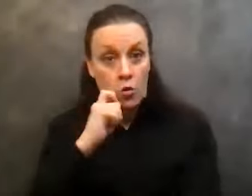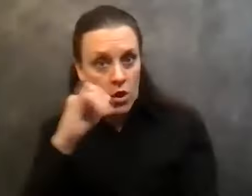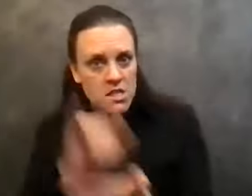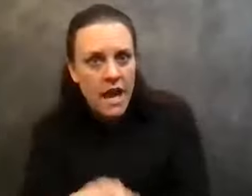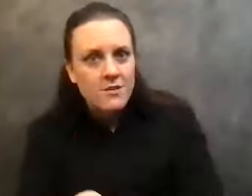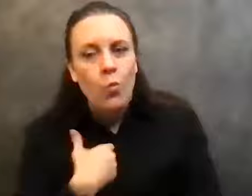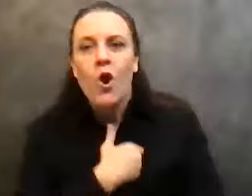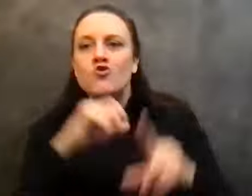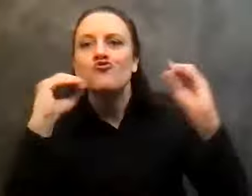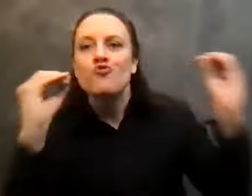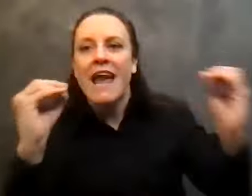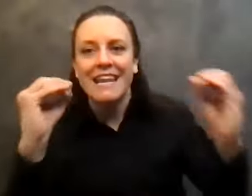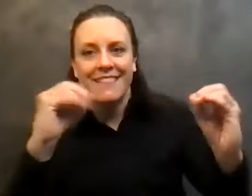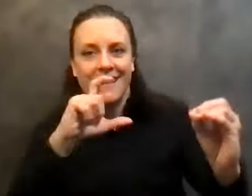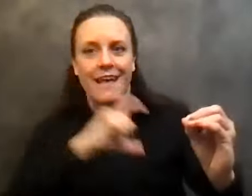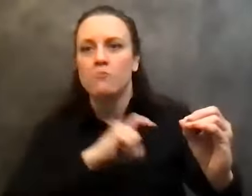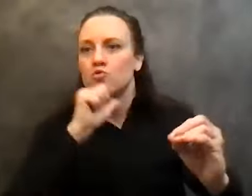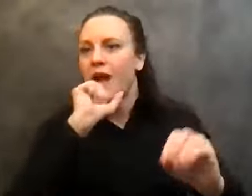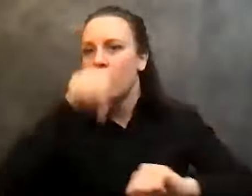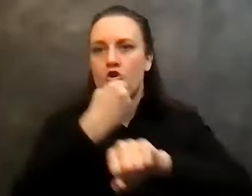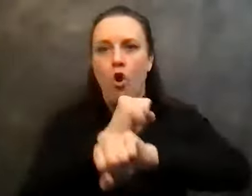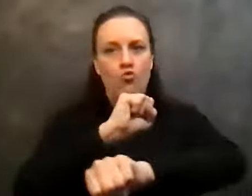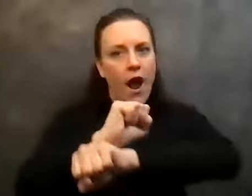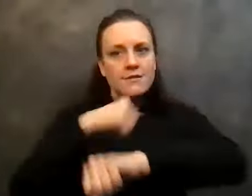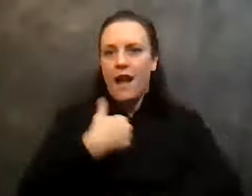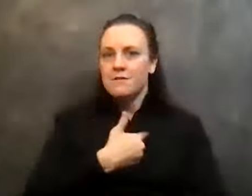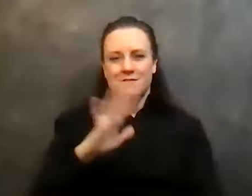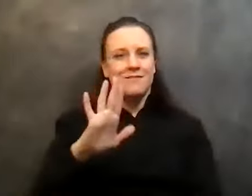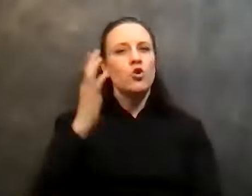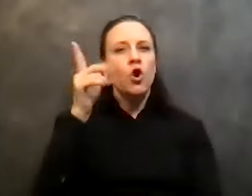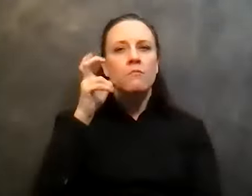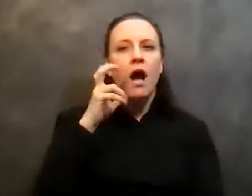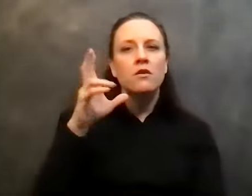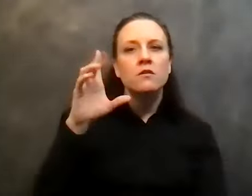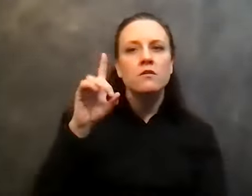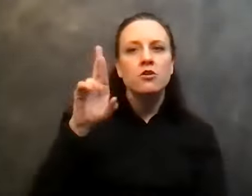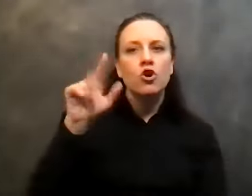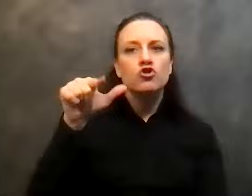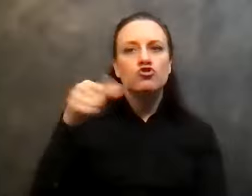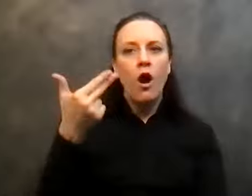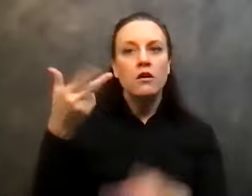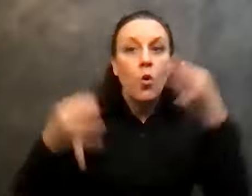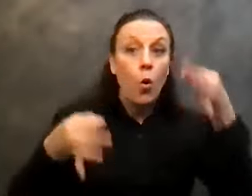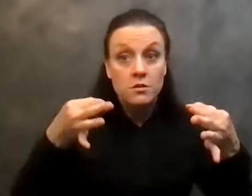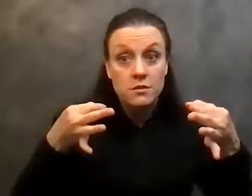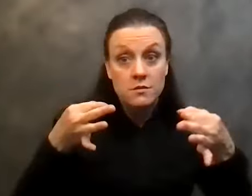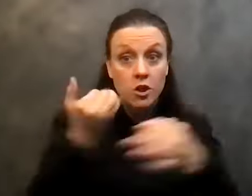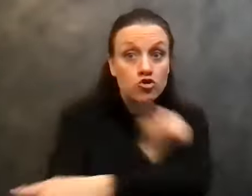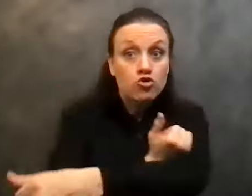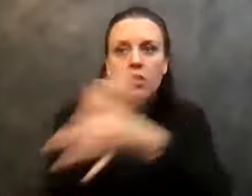You know, to not arrest us. I'm sure, you know, some of us have heard about drug court and, and by the time you get in drug court, you're already in the system, you know,